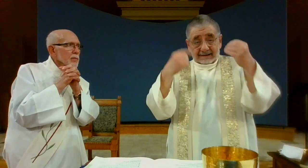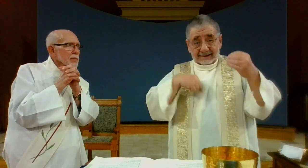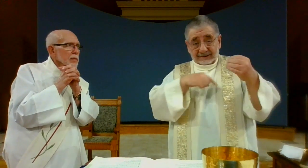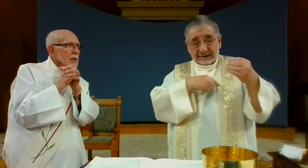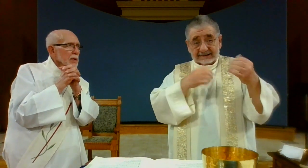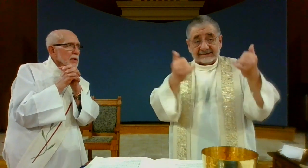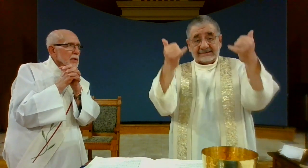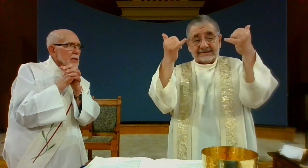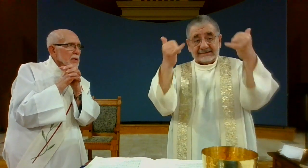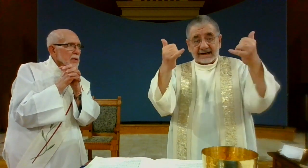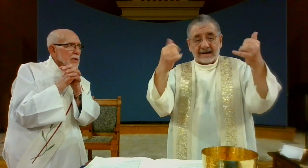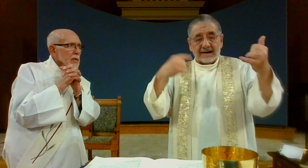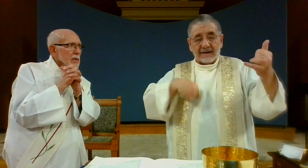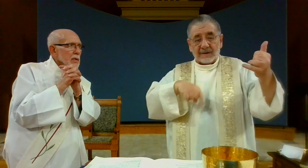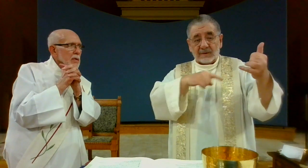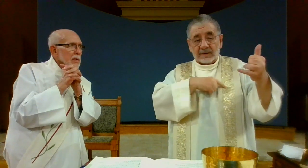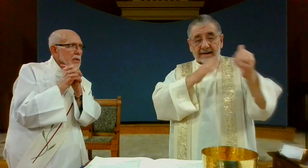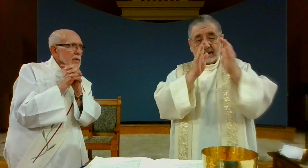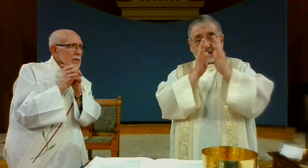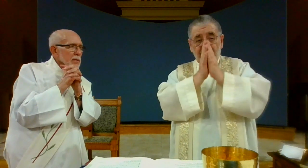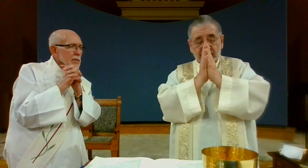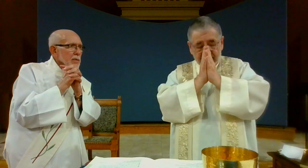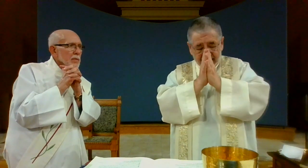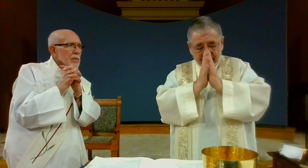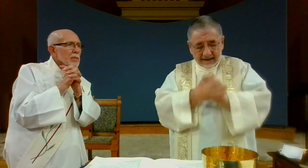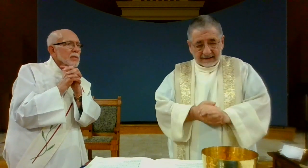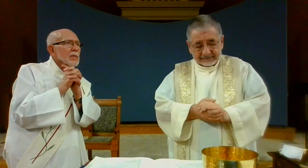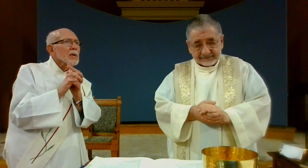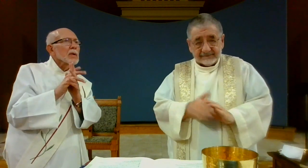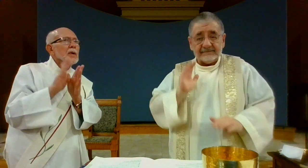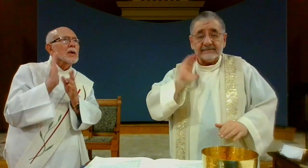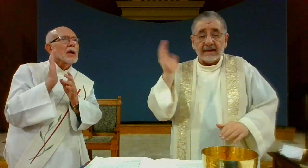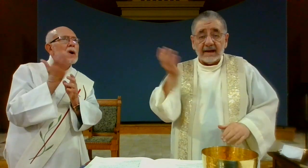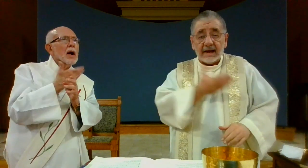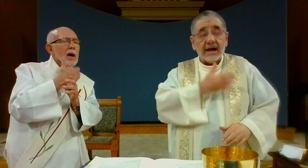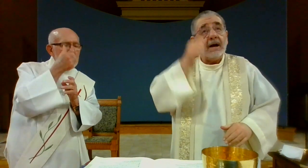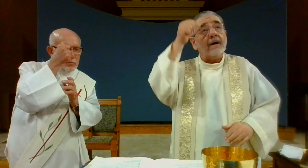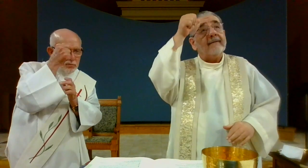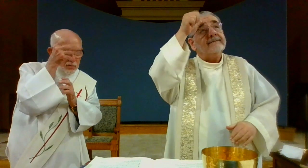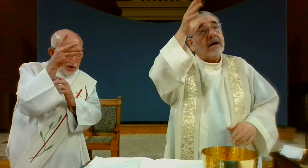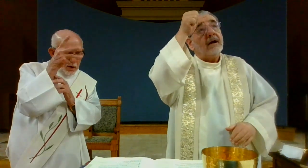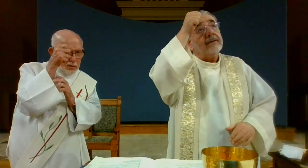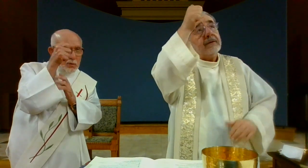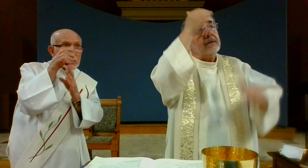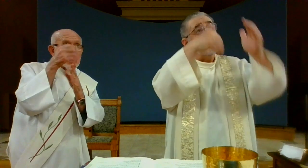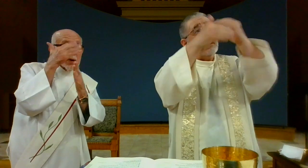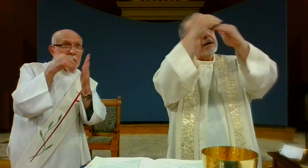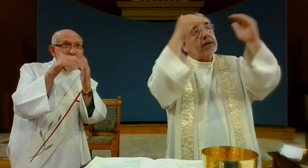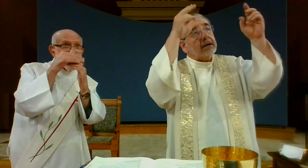Let us pray in the way that our Savior, Lord Jesus Christ, had taught us. Our Father, who art in